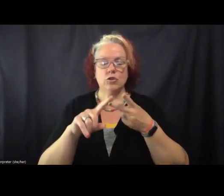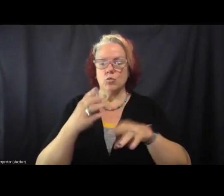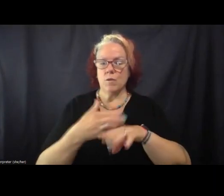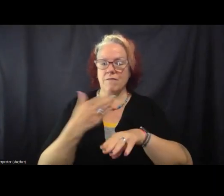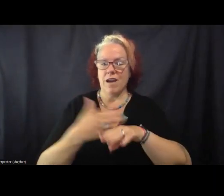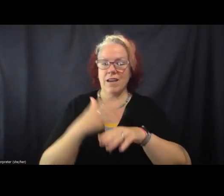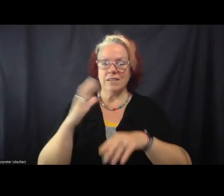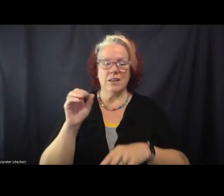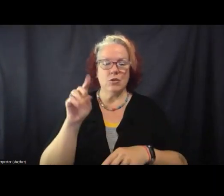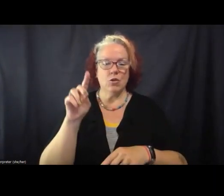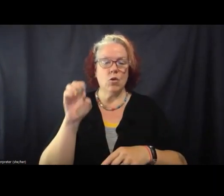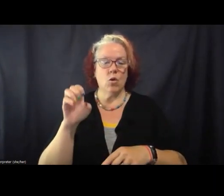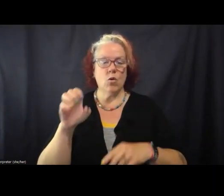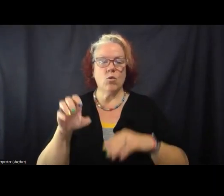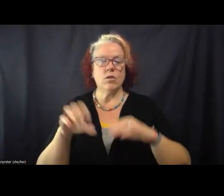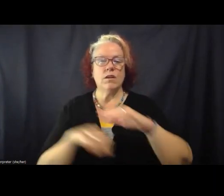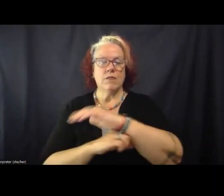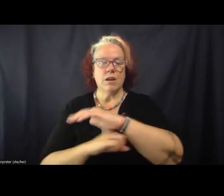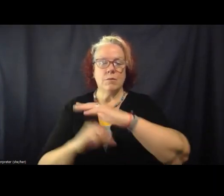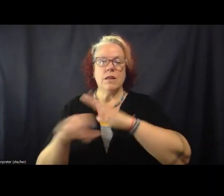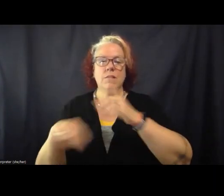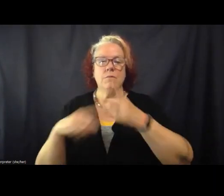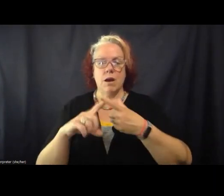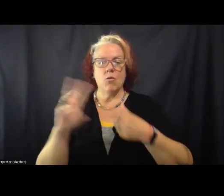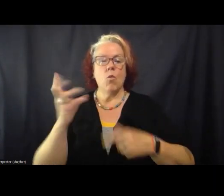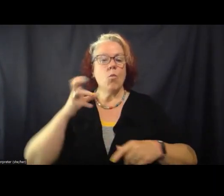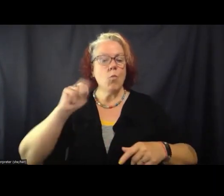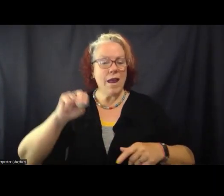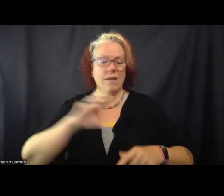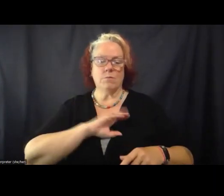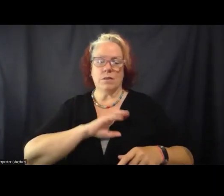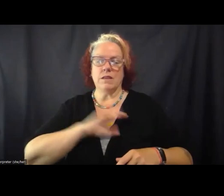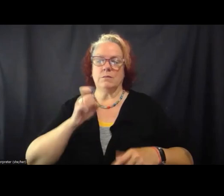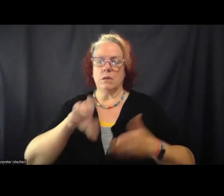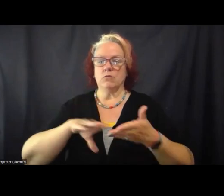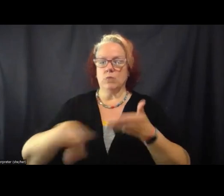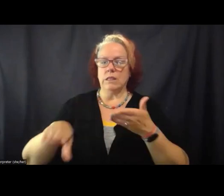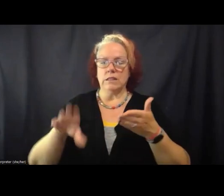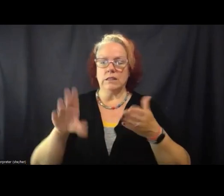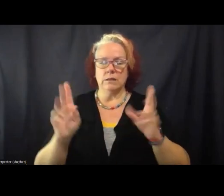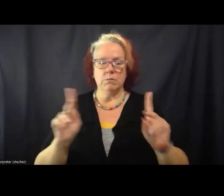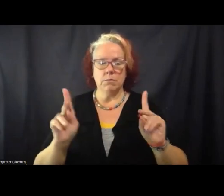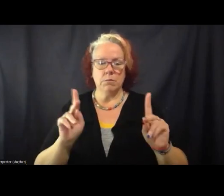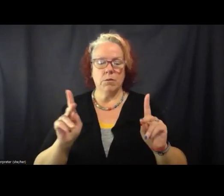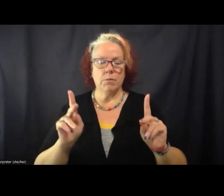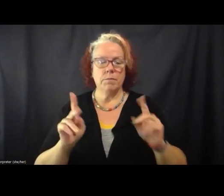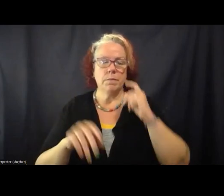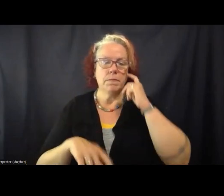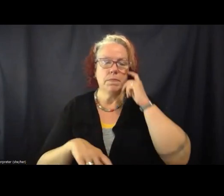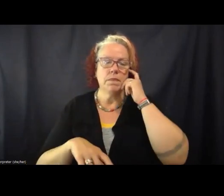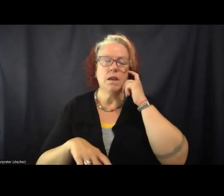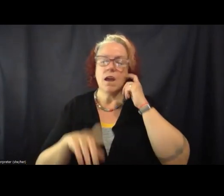are about when police have to release people. And sometimes there are exceptions to that, right? And there are